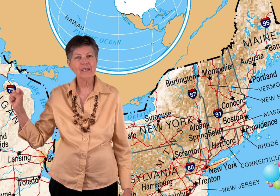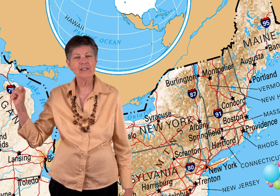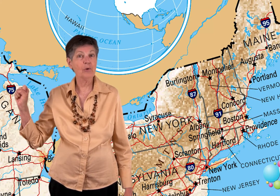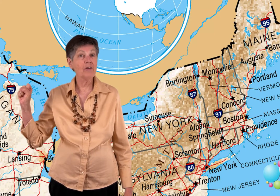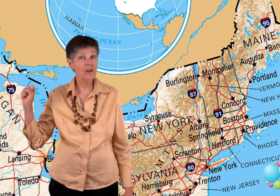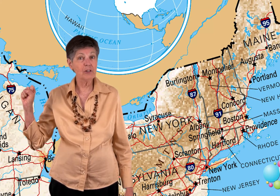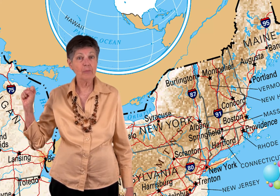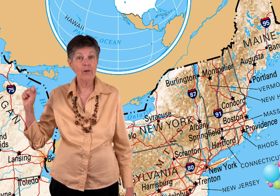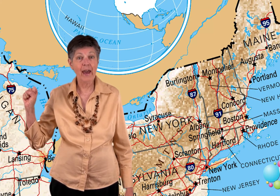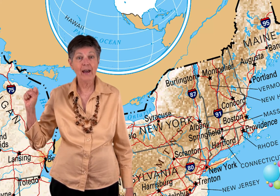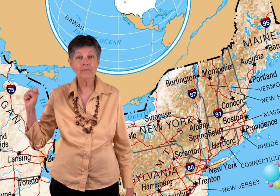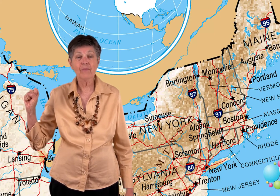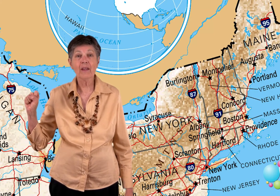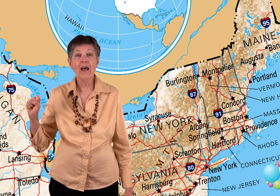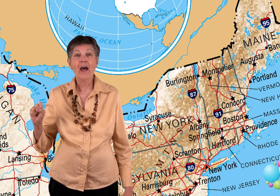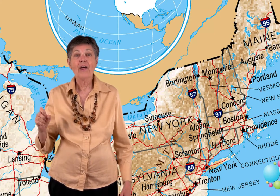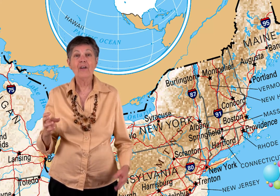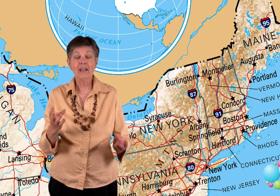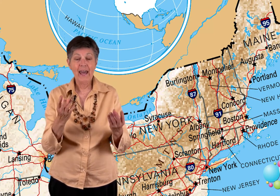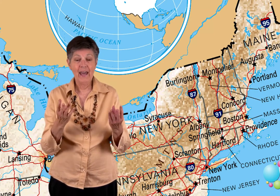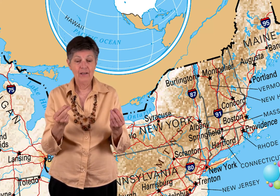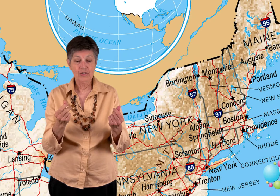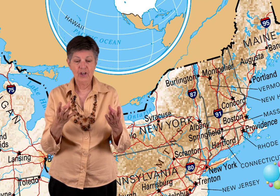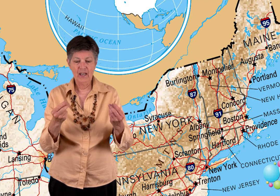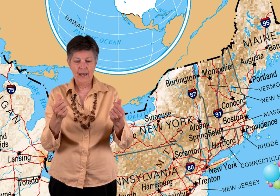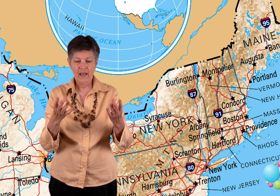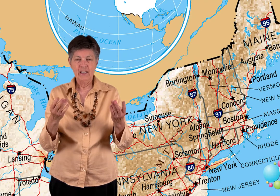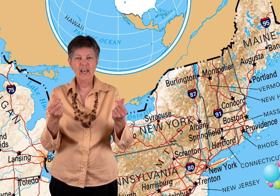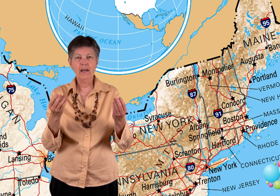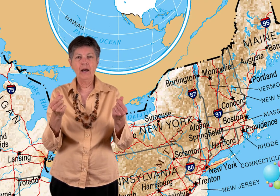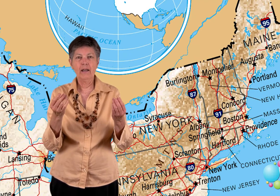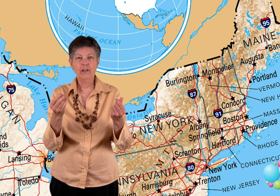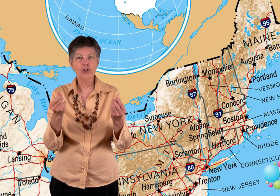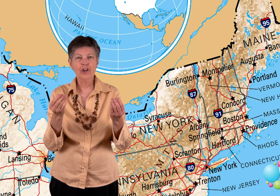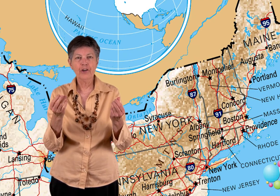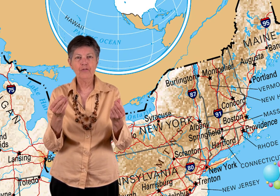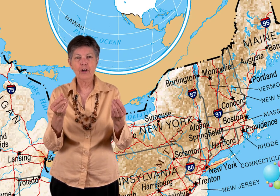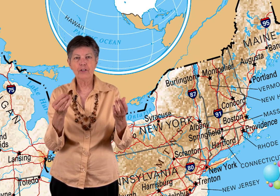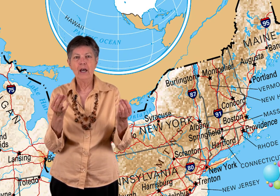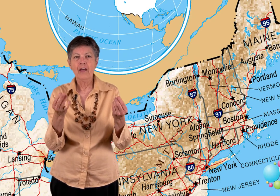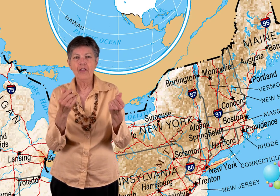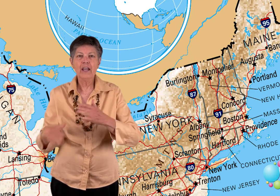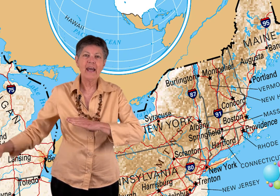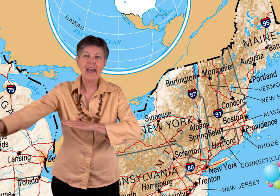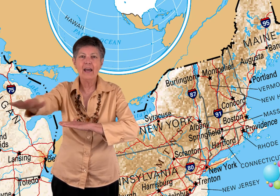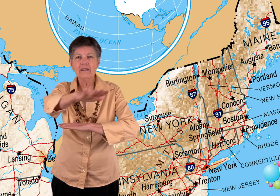So, we're going to fingerspell that. The land, so you're going to like take like dirt on your fingers. The land